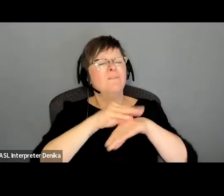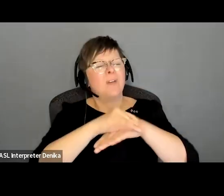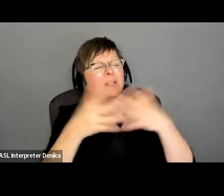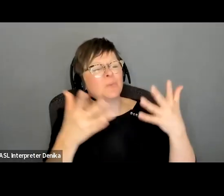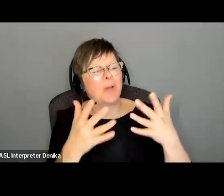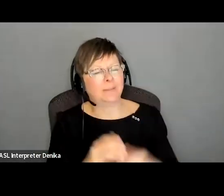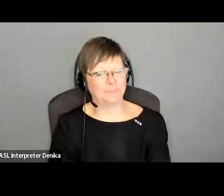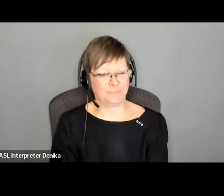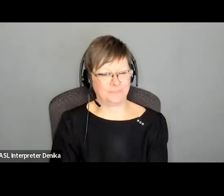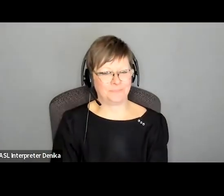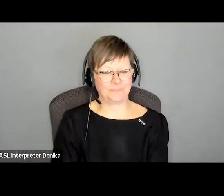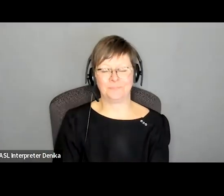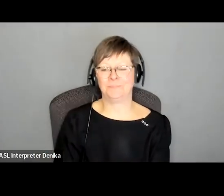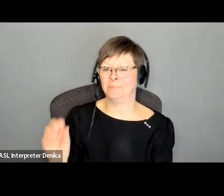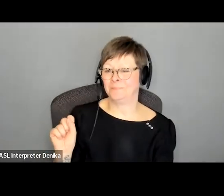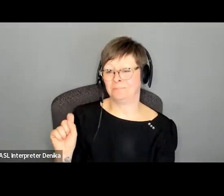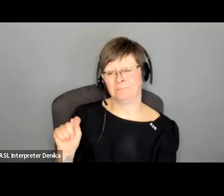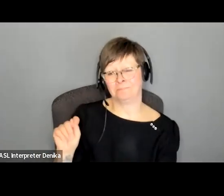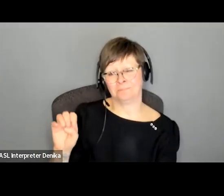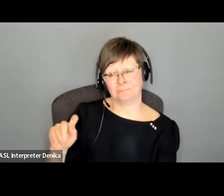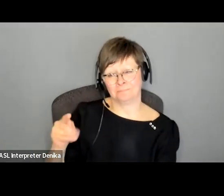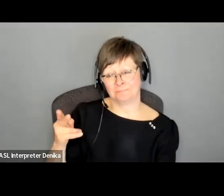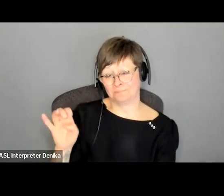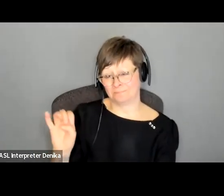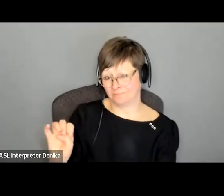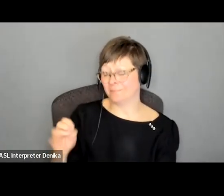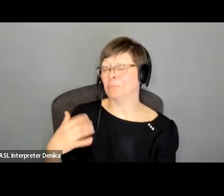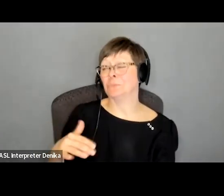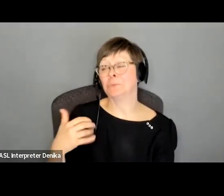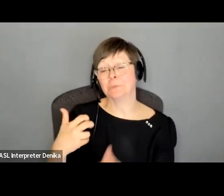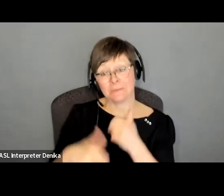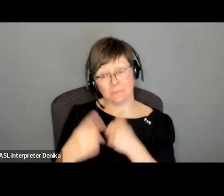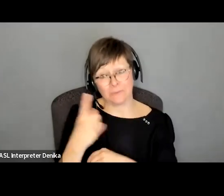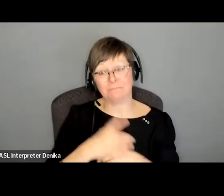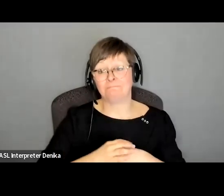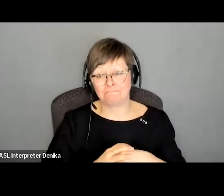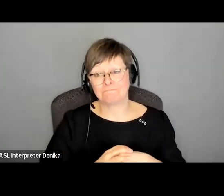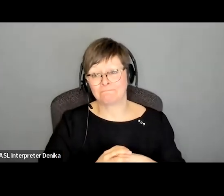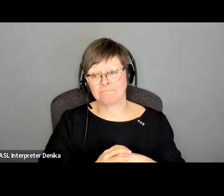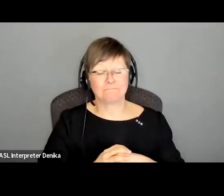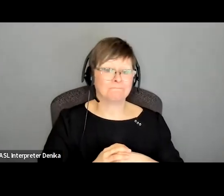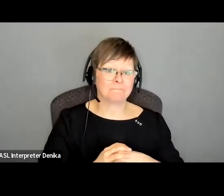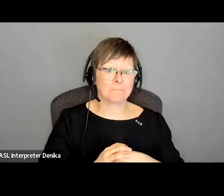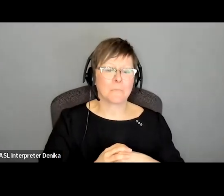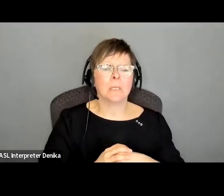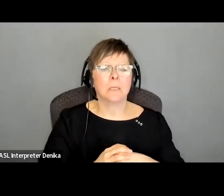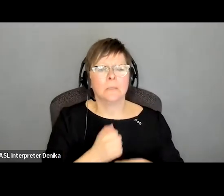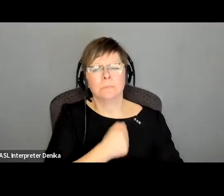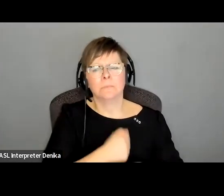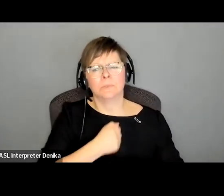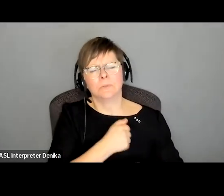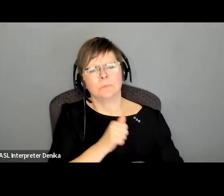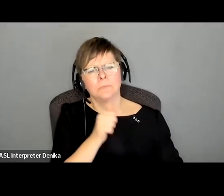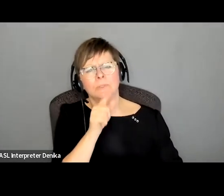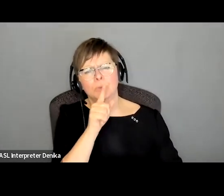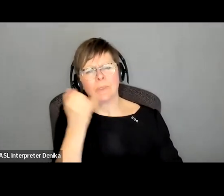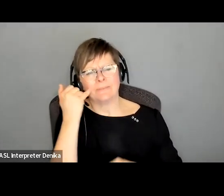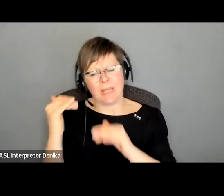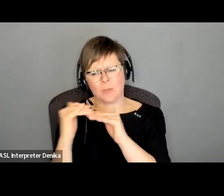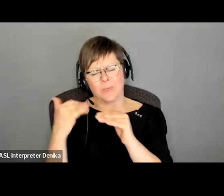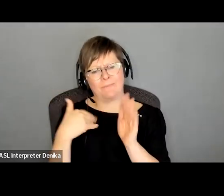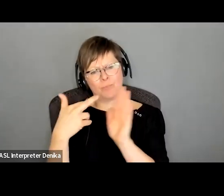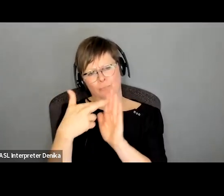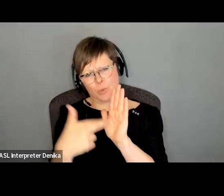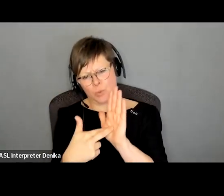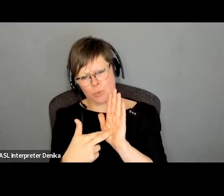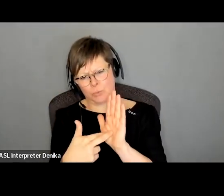it's uh it's a tough one i think i think the good news is that and i'm sorry i don't know if you have a rule yet with equity but this certainly would